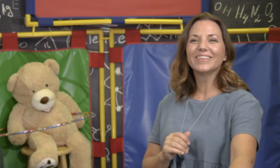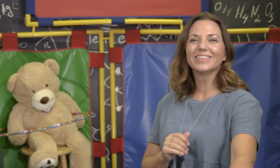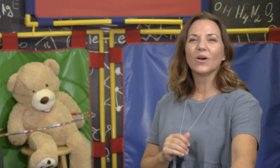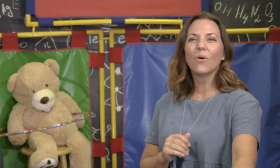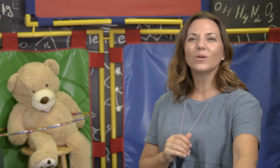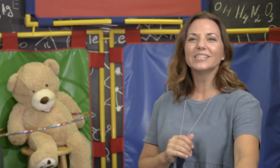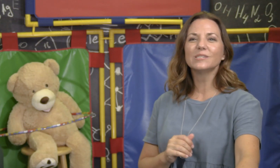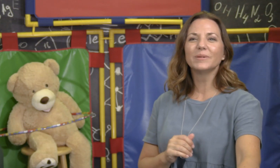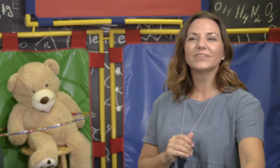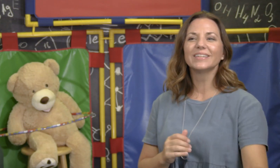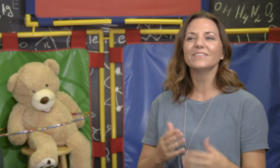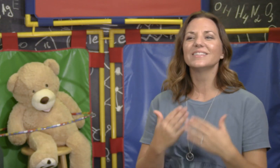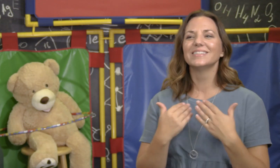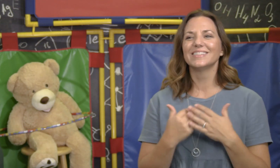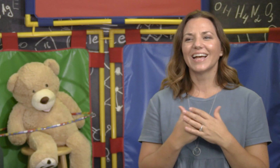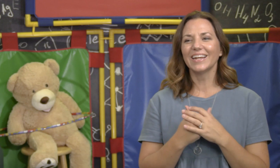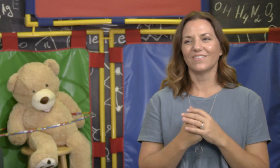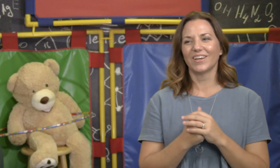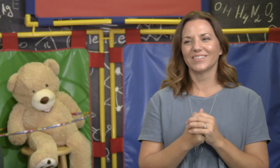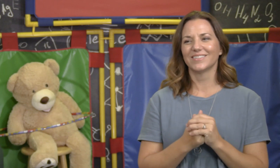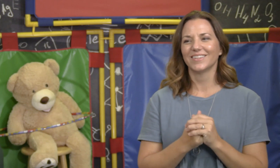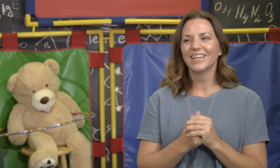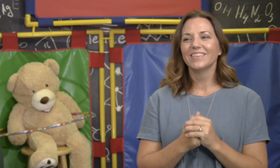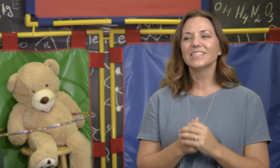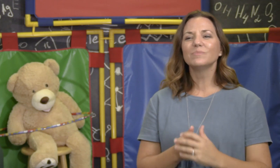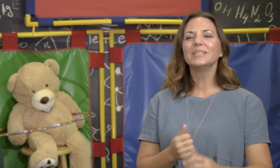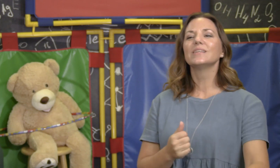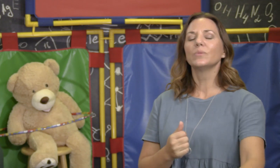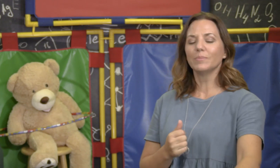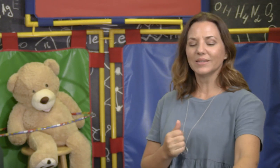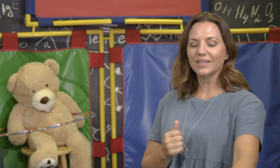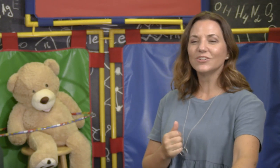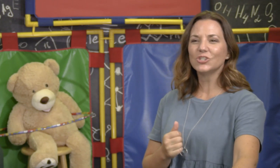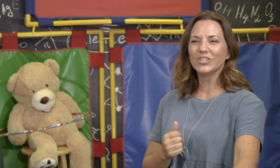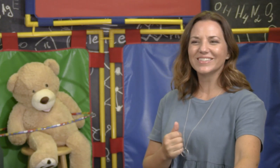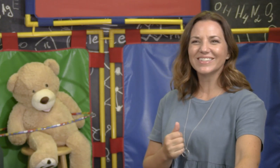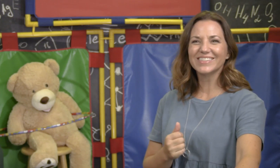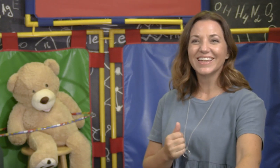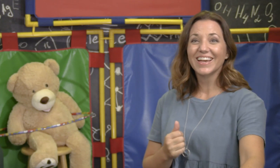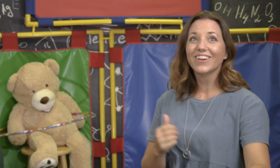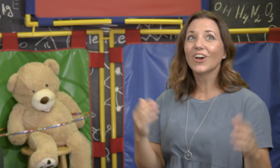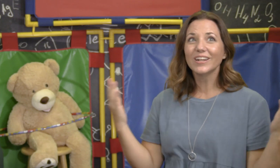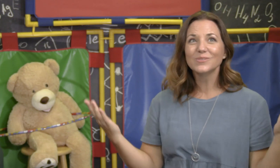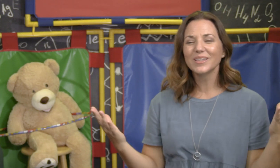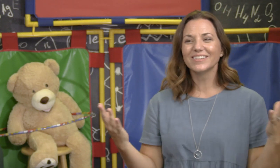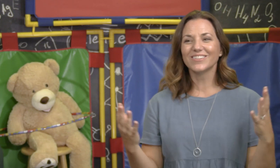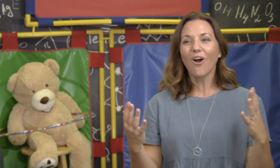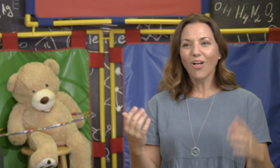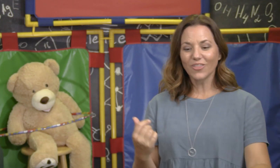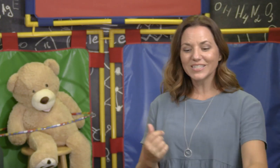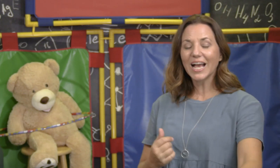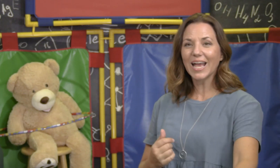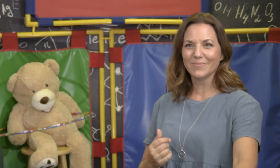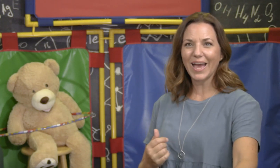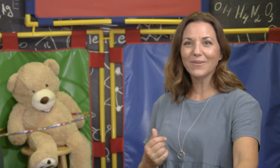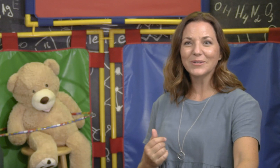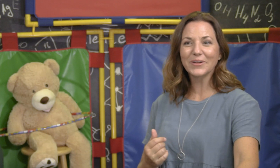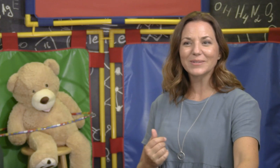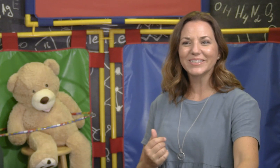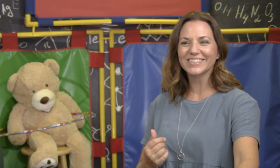that the Holy Spirit lives inside of us. This means that we believe in Jesus. God is with us all the time! How incredible is